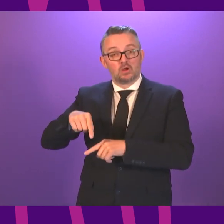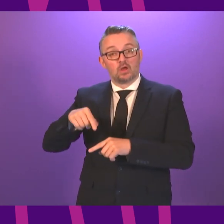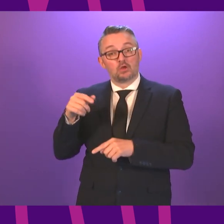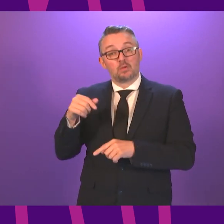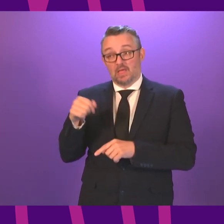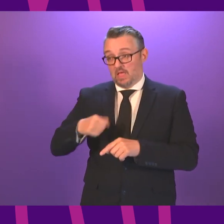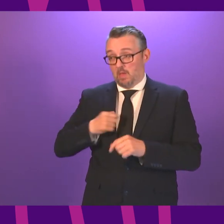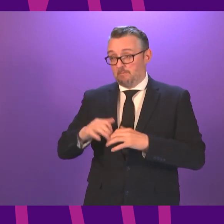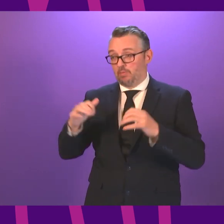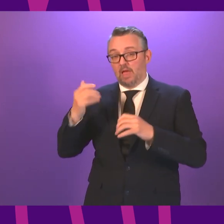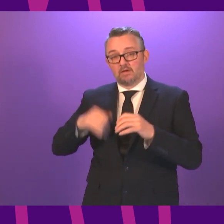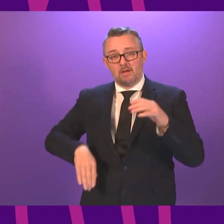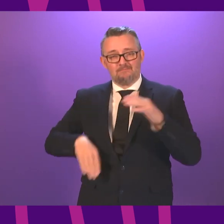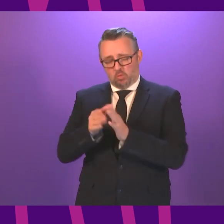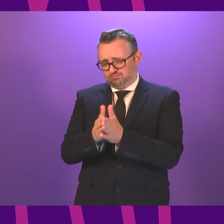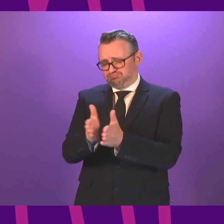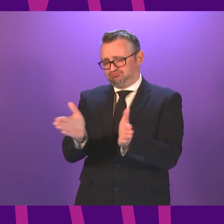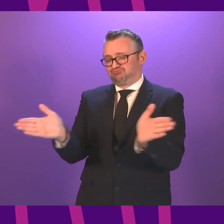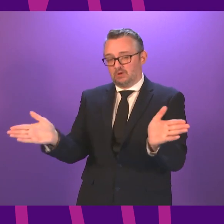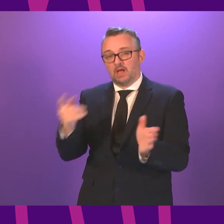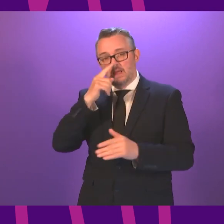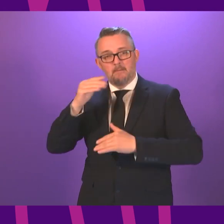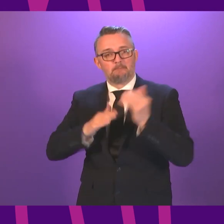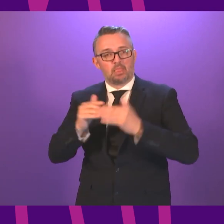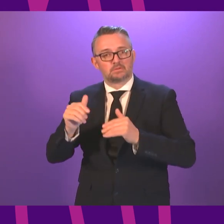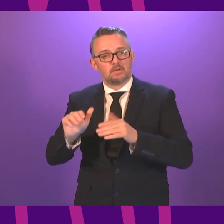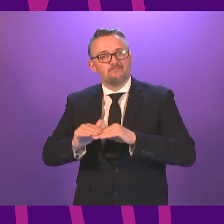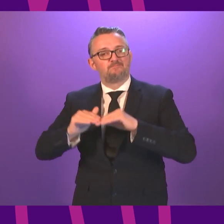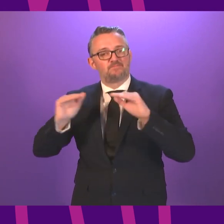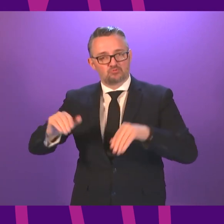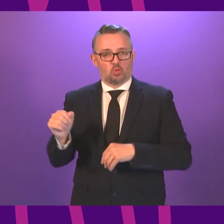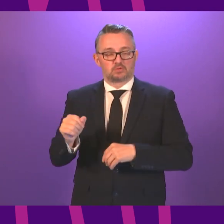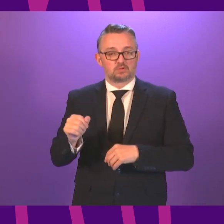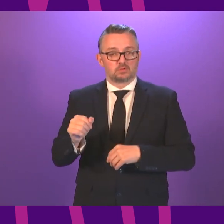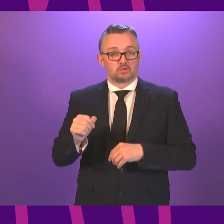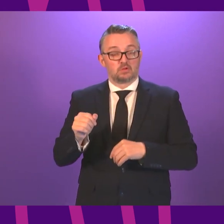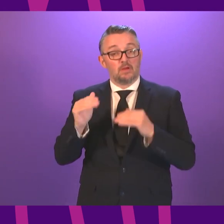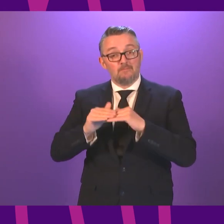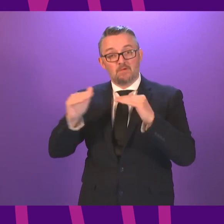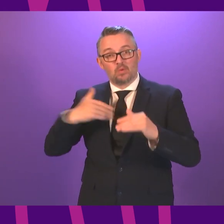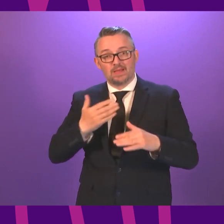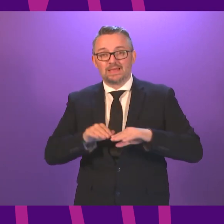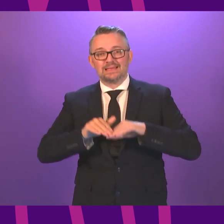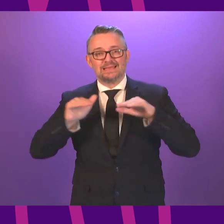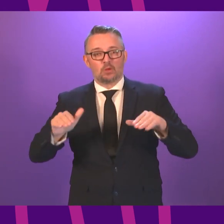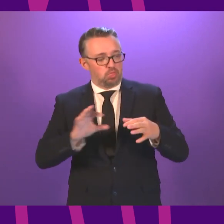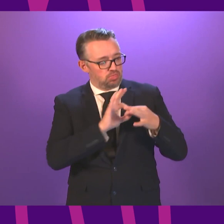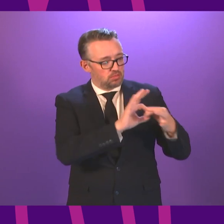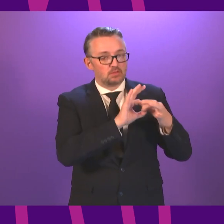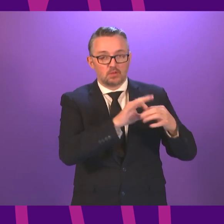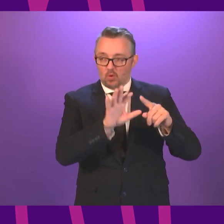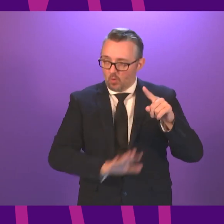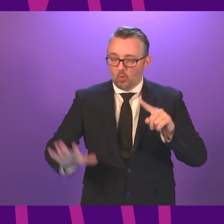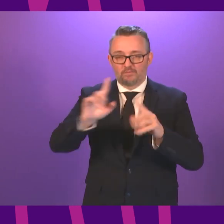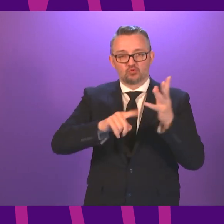of powers to shape and build a fairer, more prosperous country. A future in which we are an equal partner with our friends in the rest of the